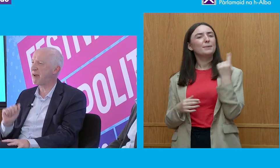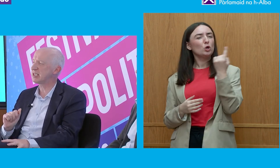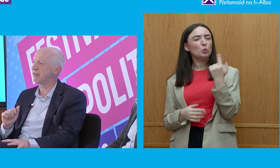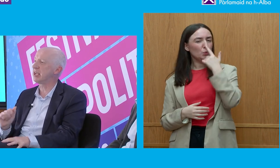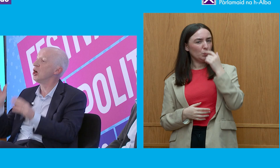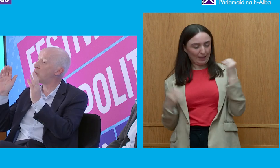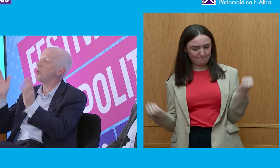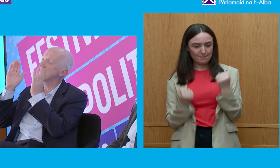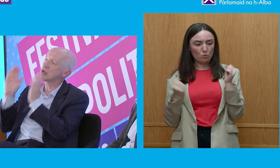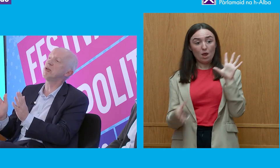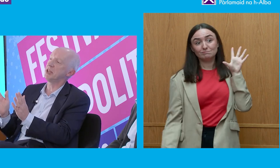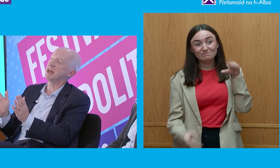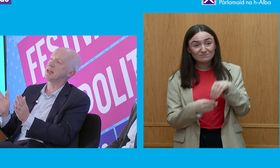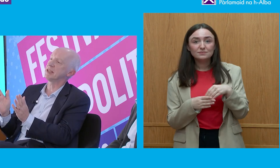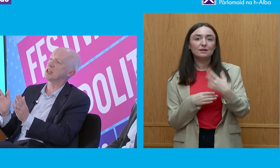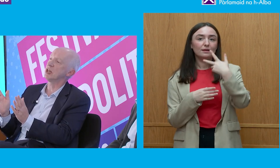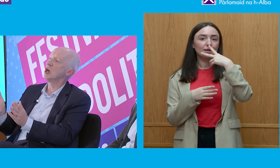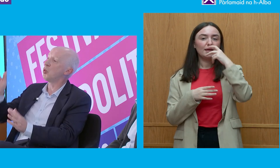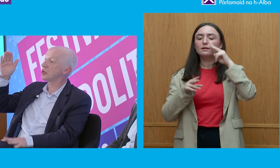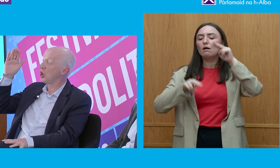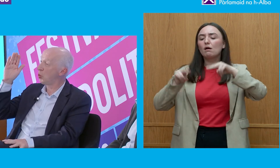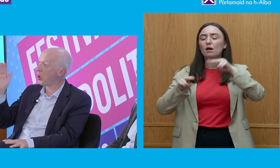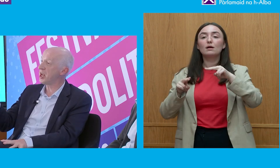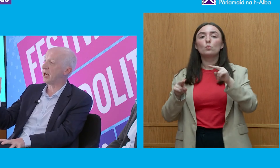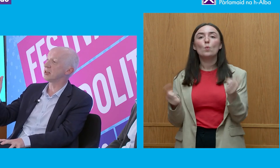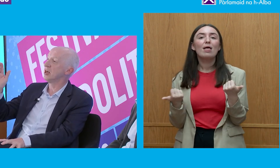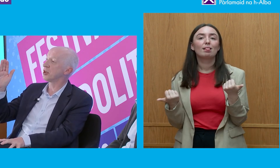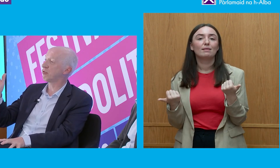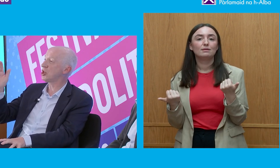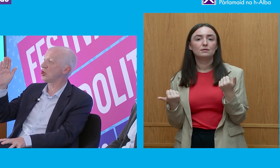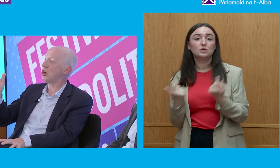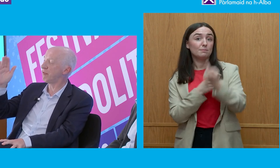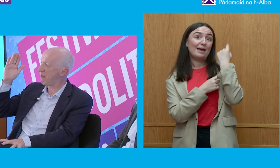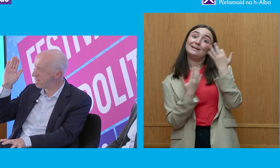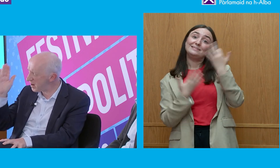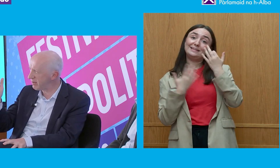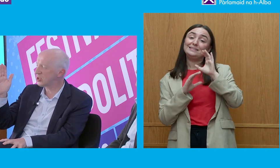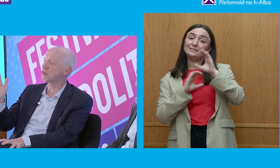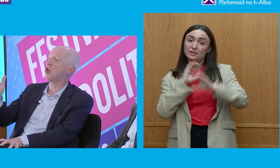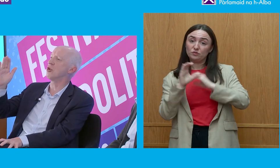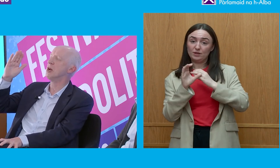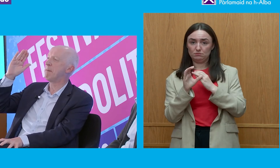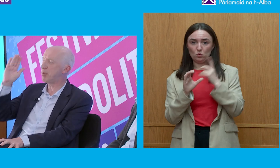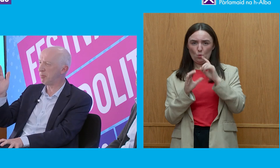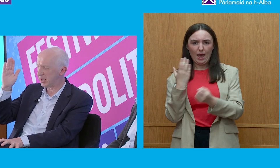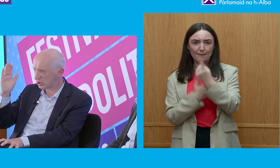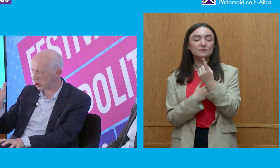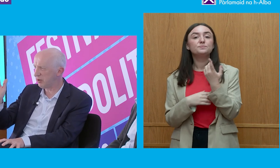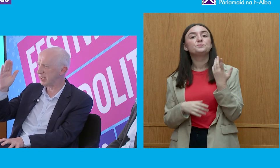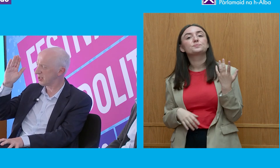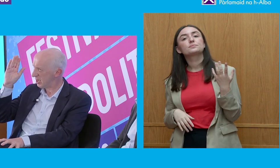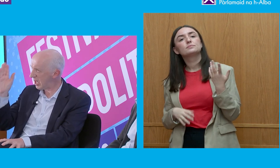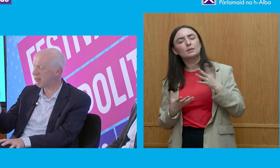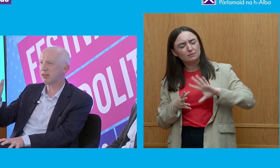effectively what we saw in the 19th century was on the one hand the creation of a very strong public